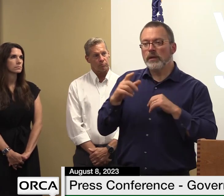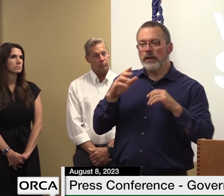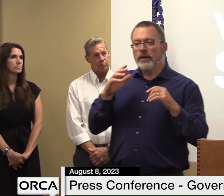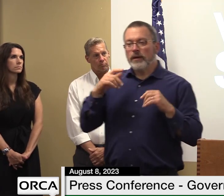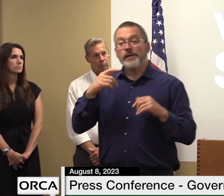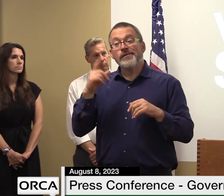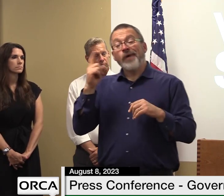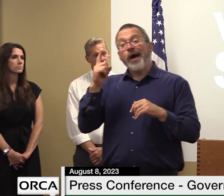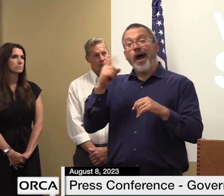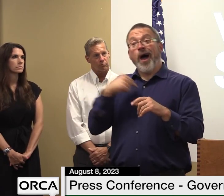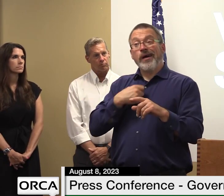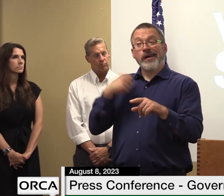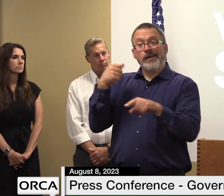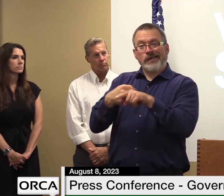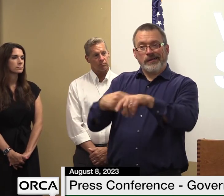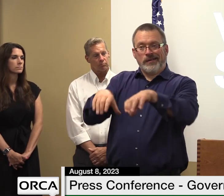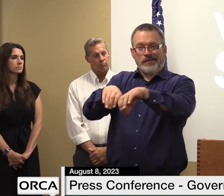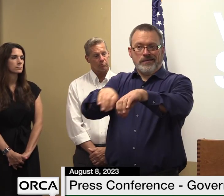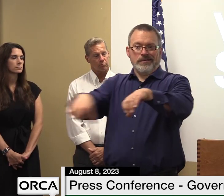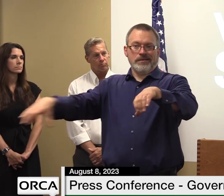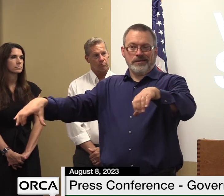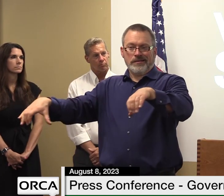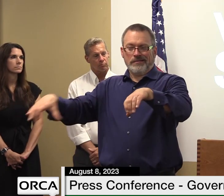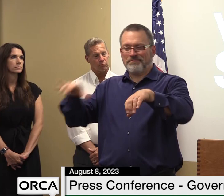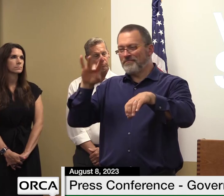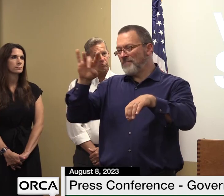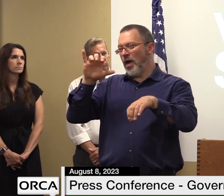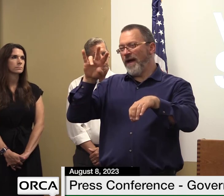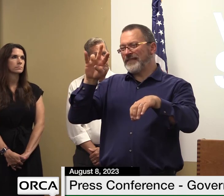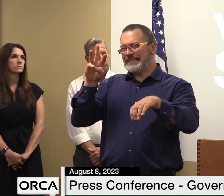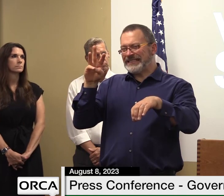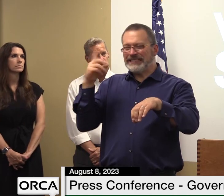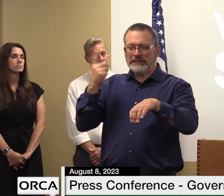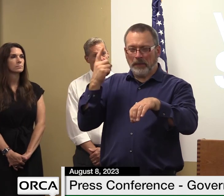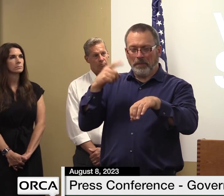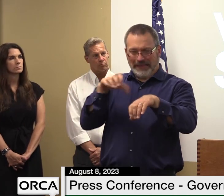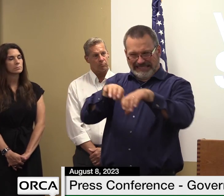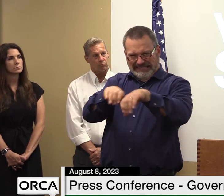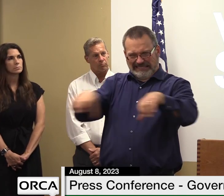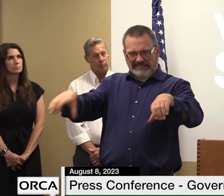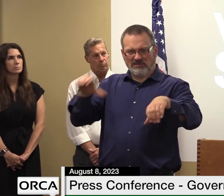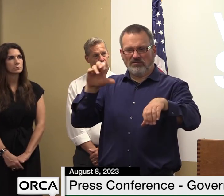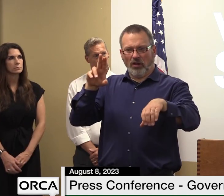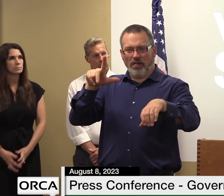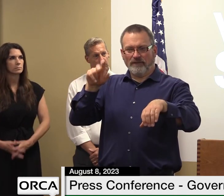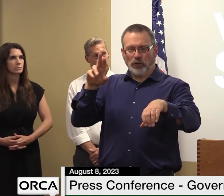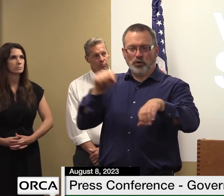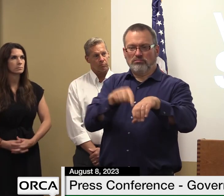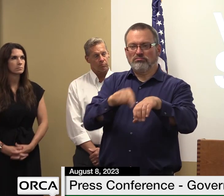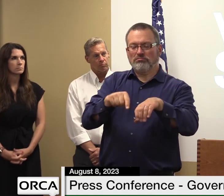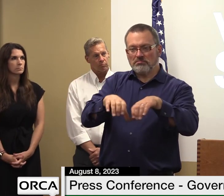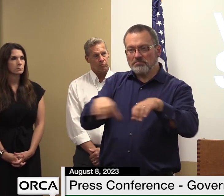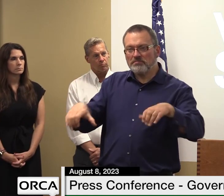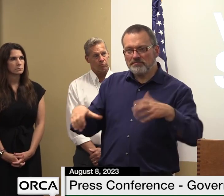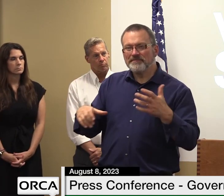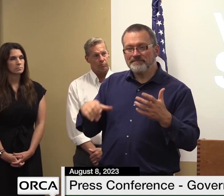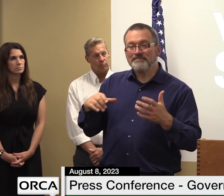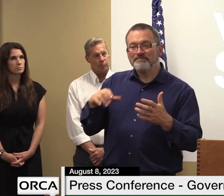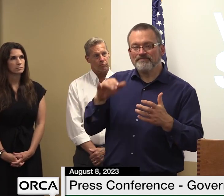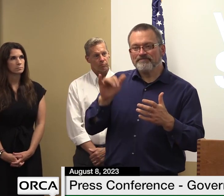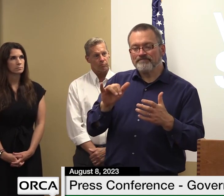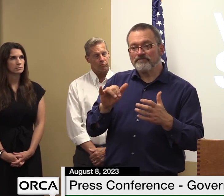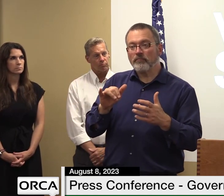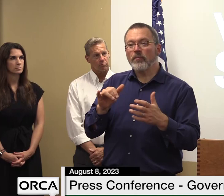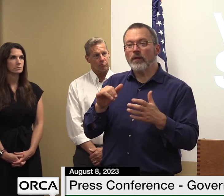somewhere like 876 in my talking points every single culvert or box structure that we've